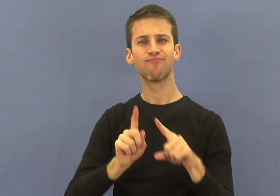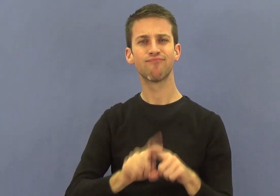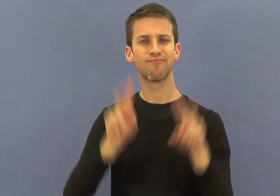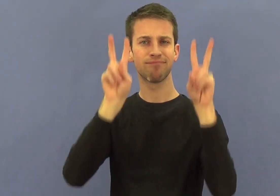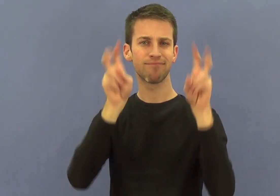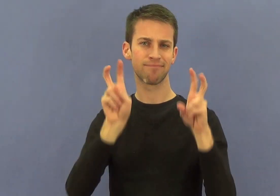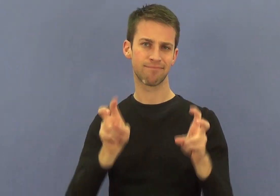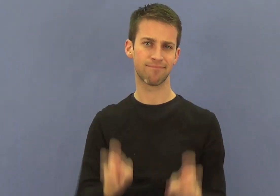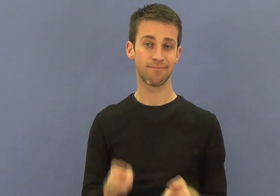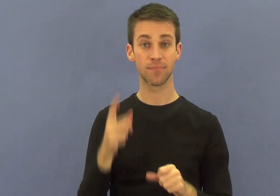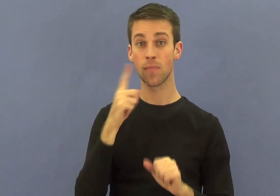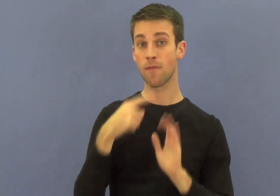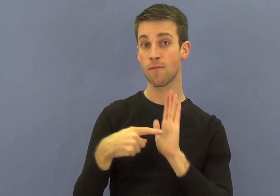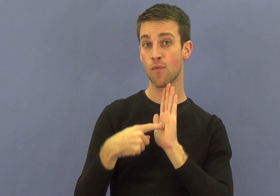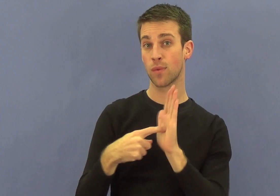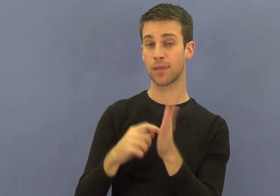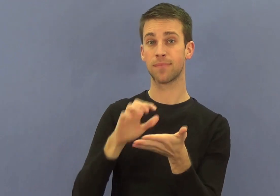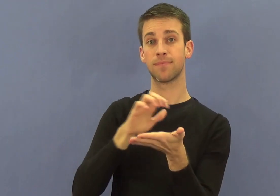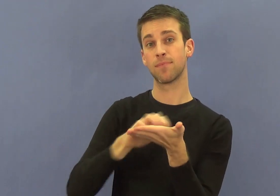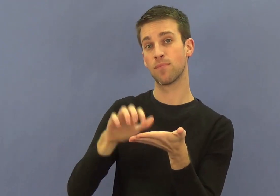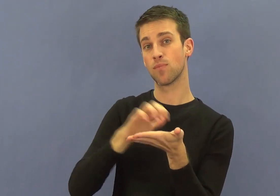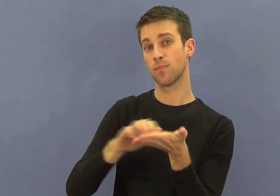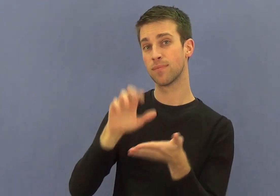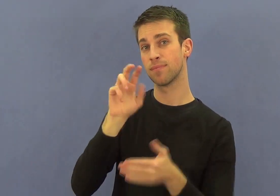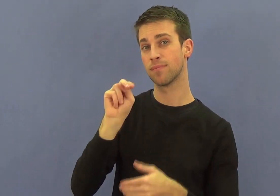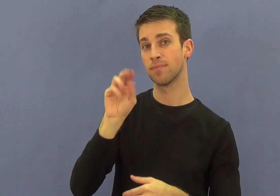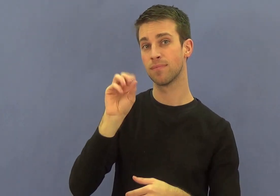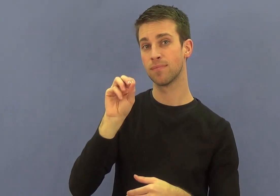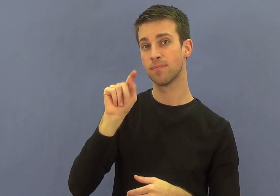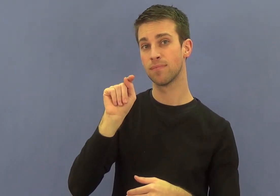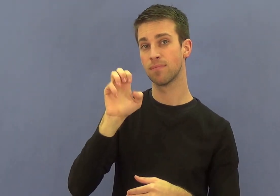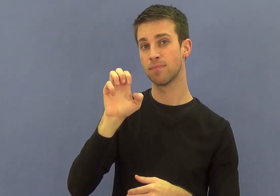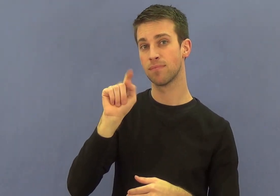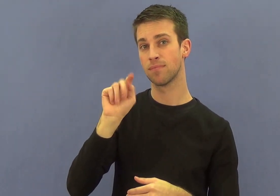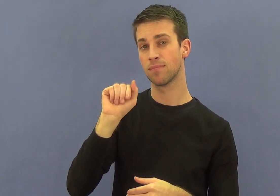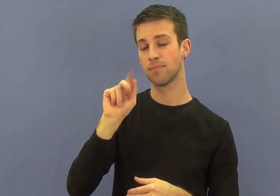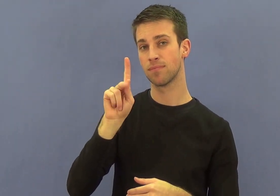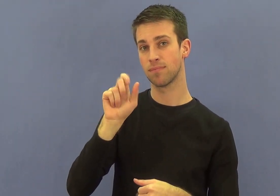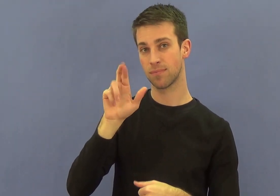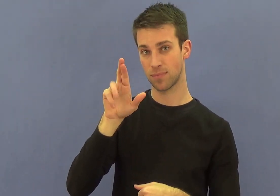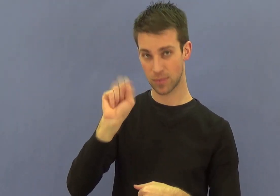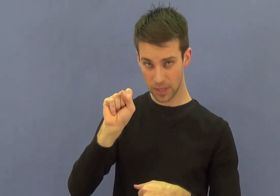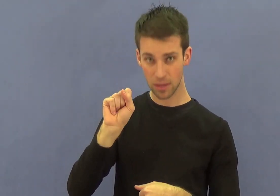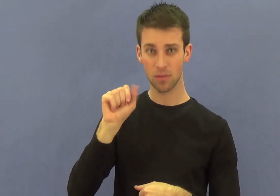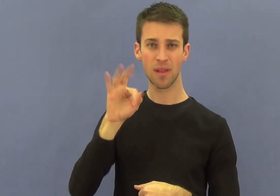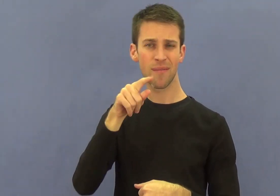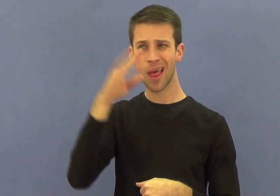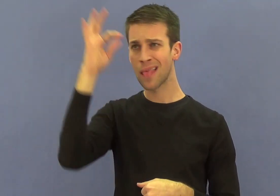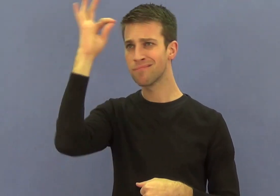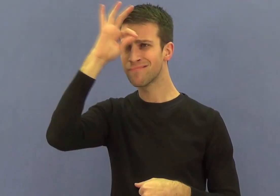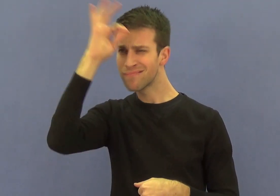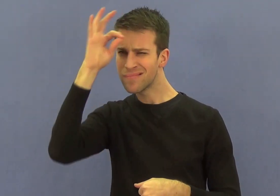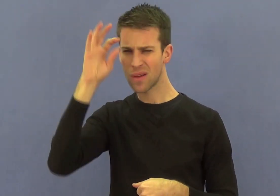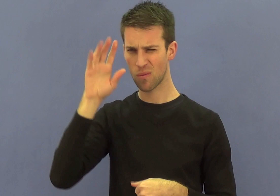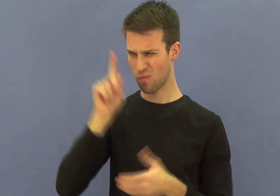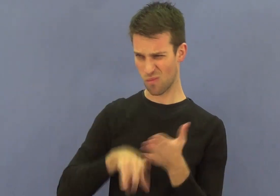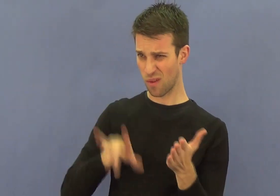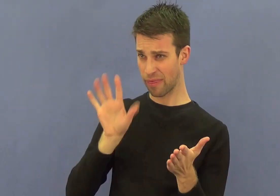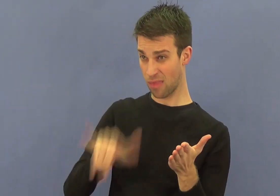under. A sample category could be Braille Notetaker. When you click on the category, all the videos relating to Braille